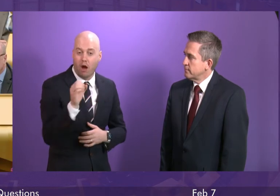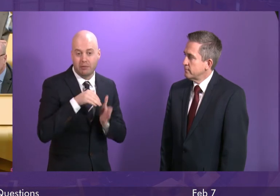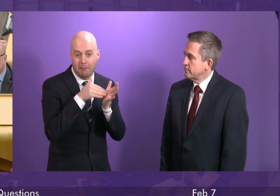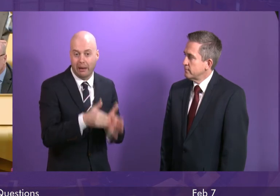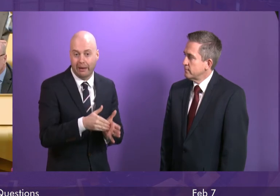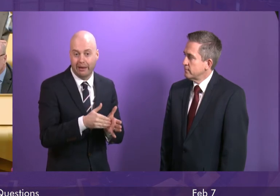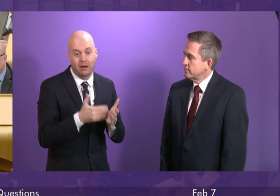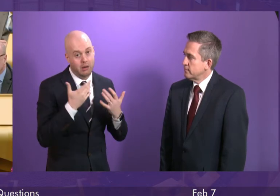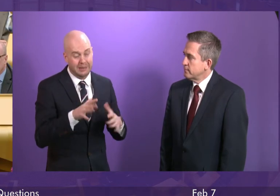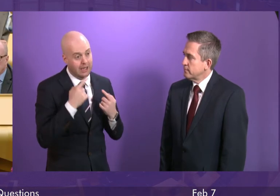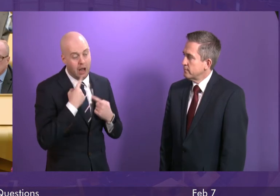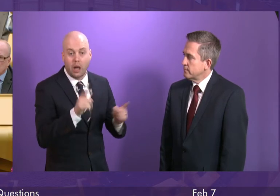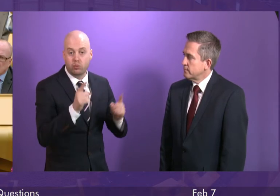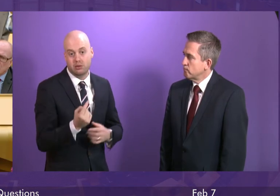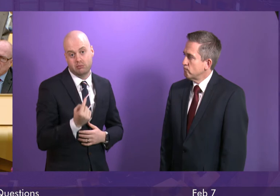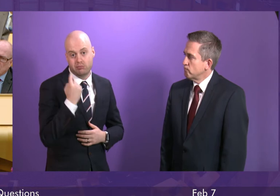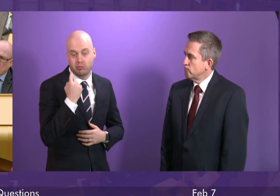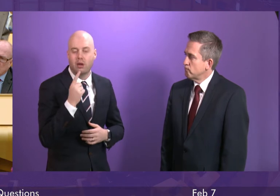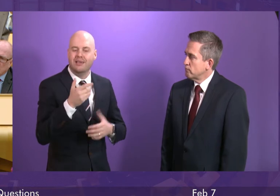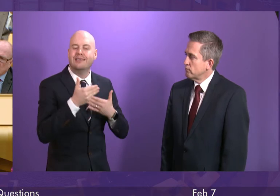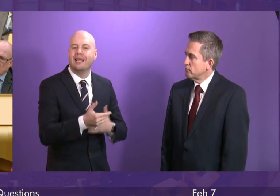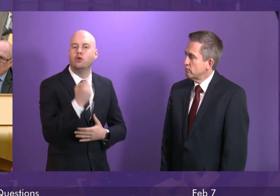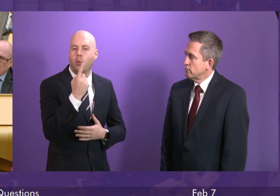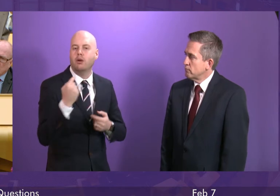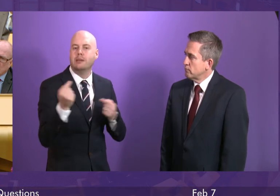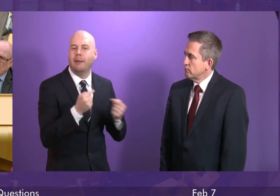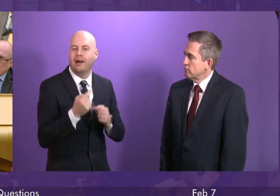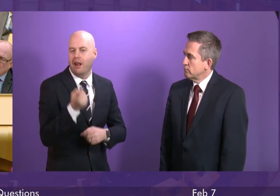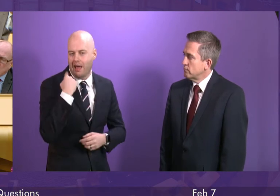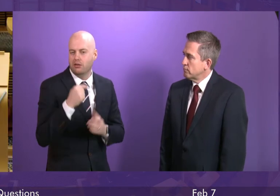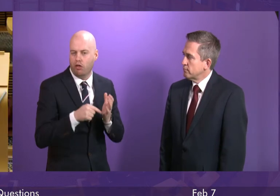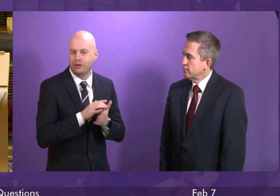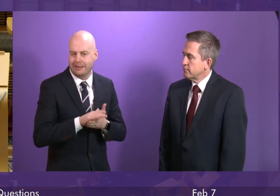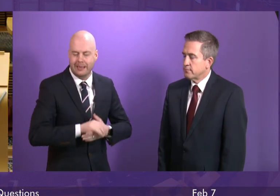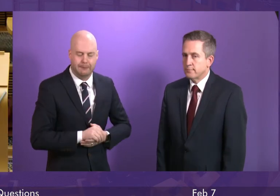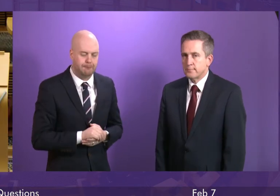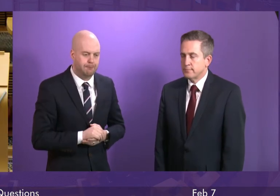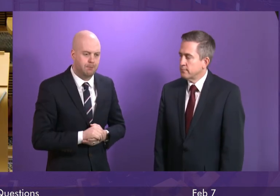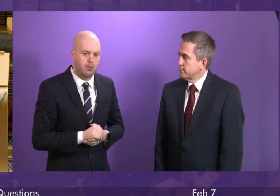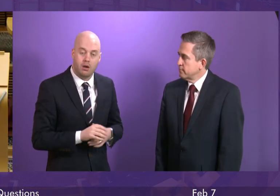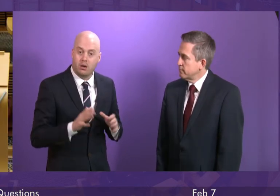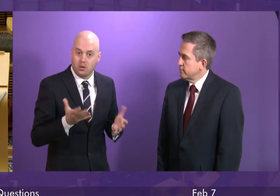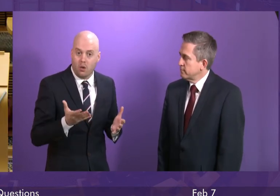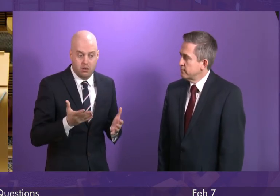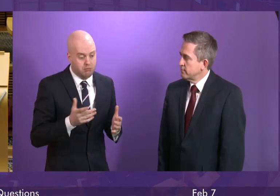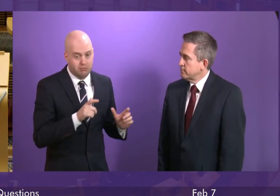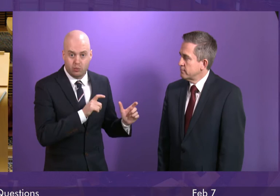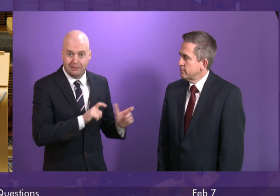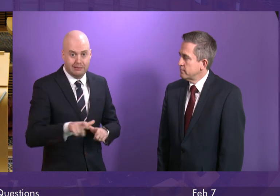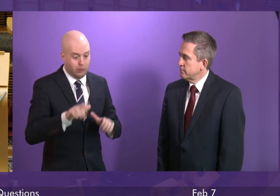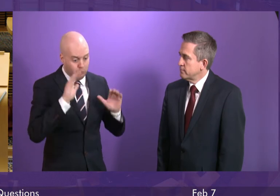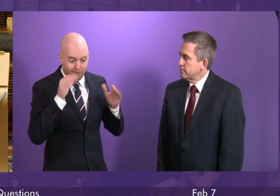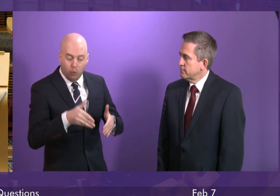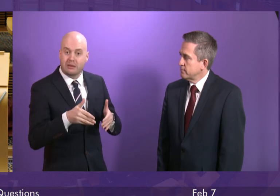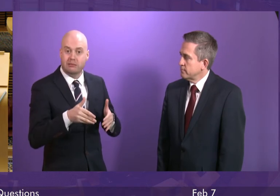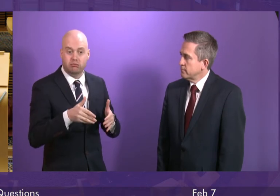announcements that Mr Mackay made in the Stage 1 debate last Thursday. So, there is an intense focus within government and within the health